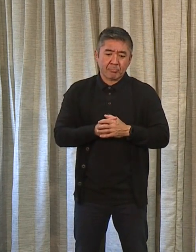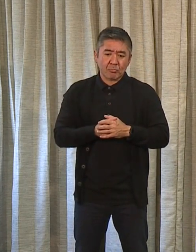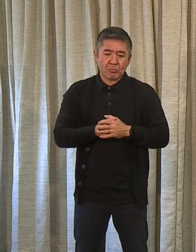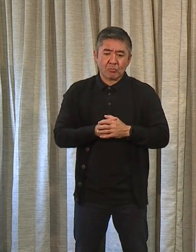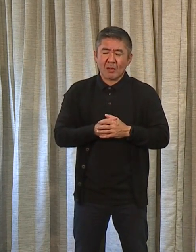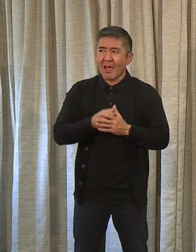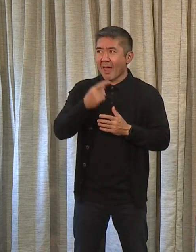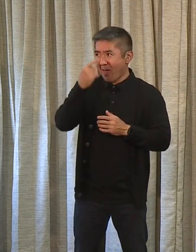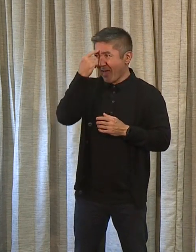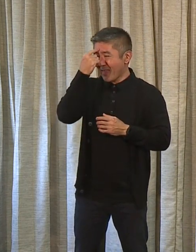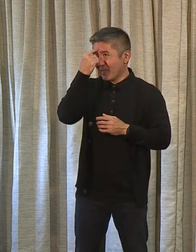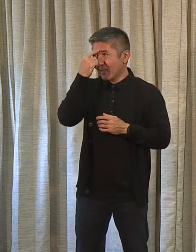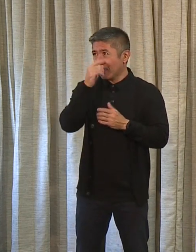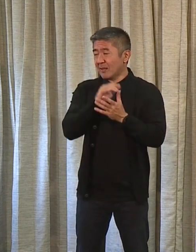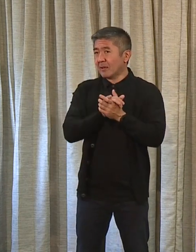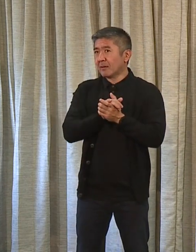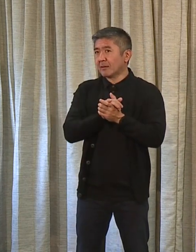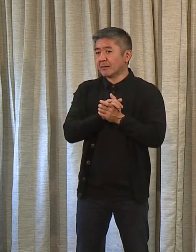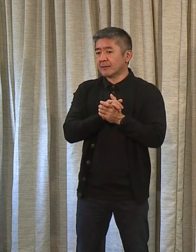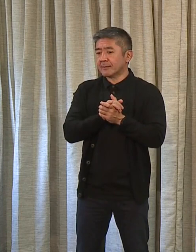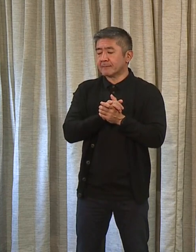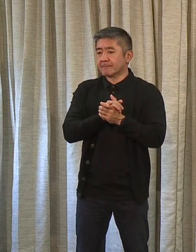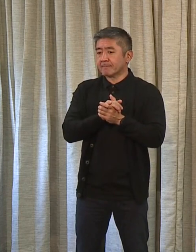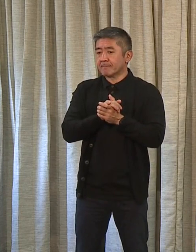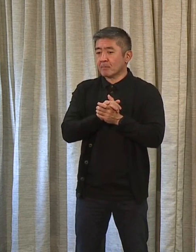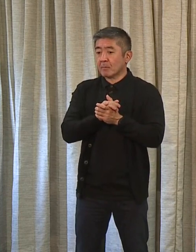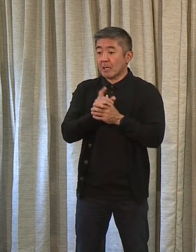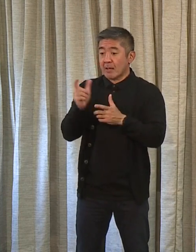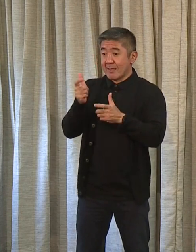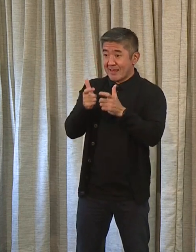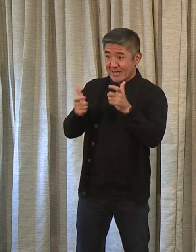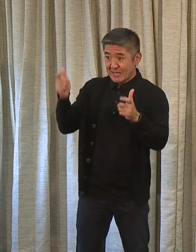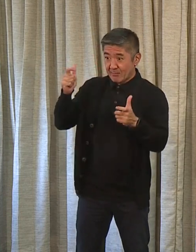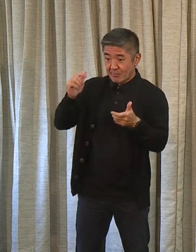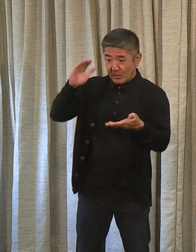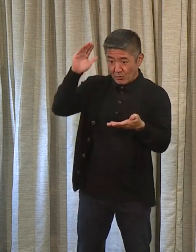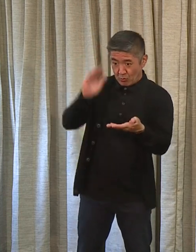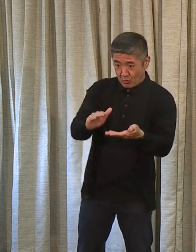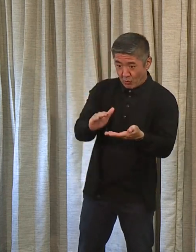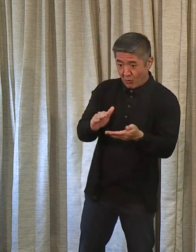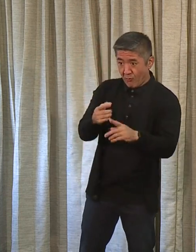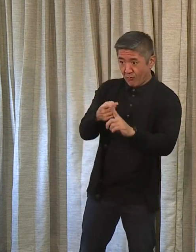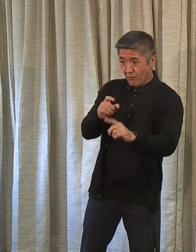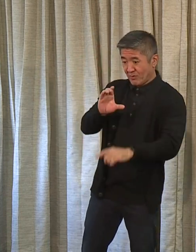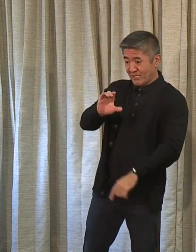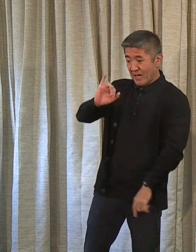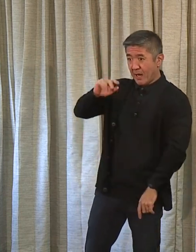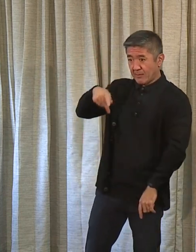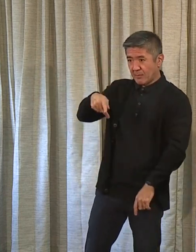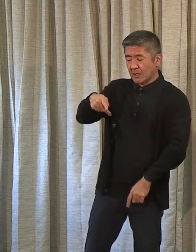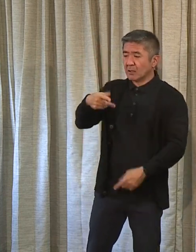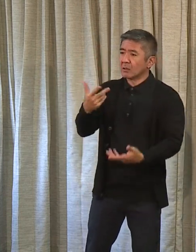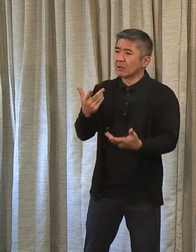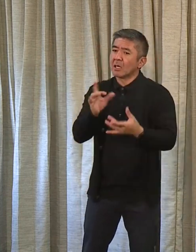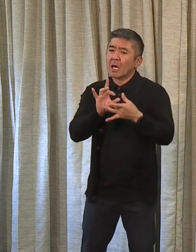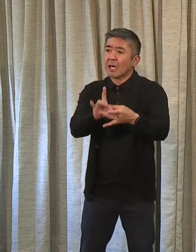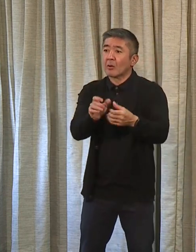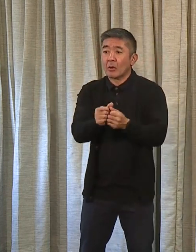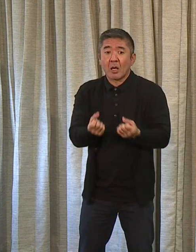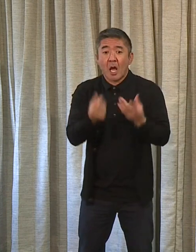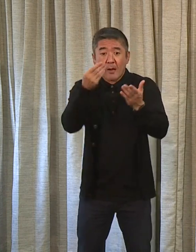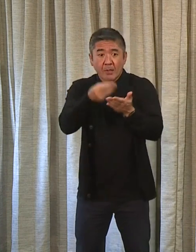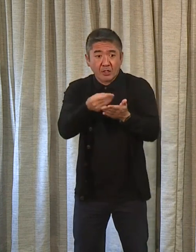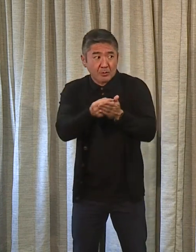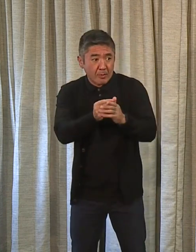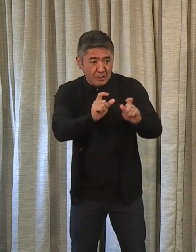I think the major reduction in our capital improvement plan really had to do with the amount of monies that were allocated. I